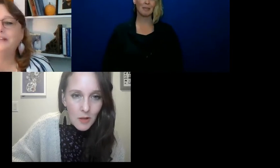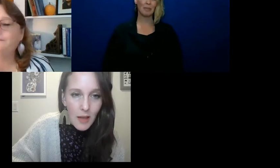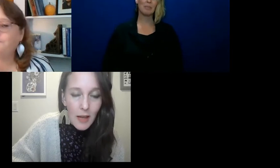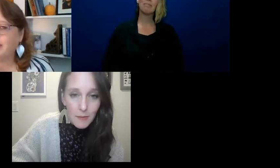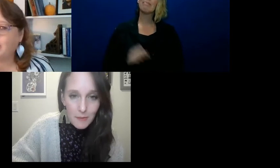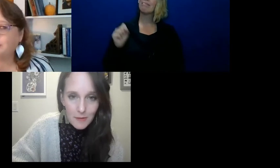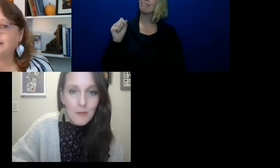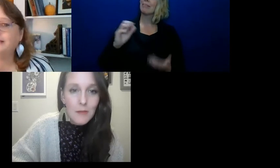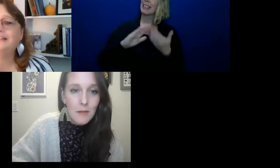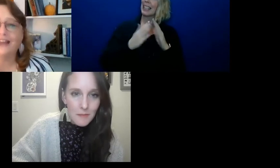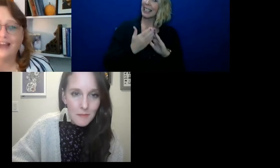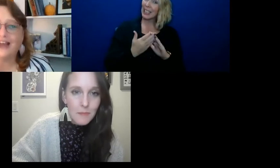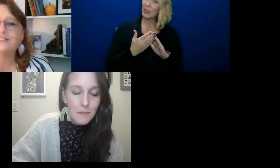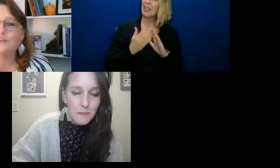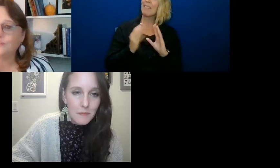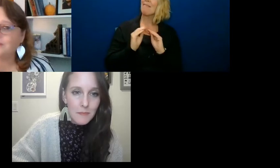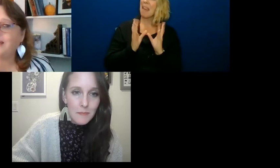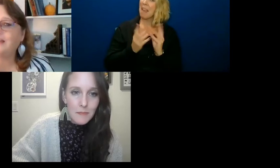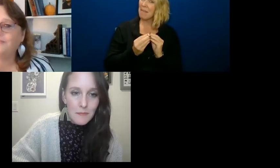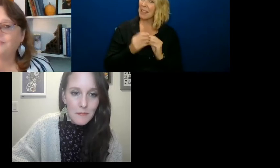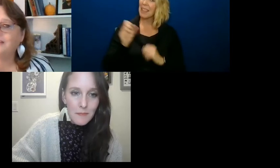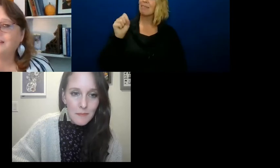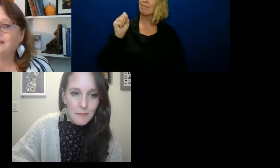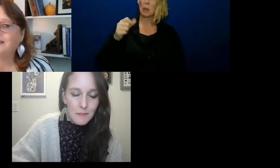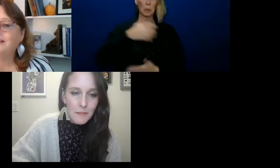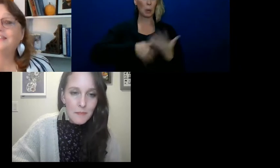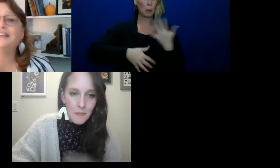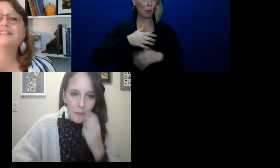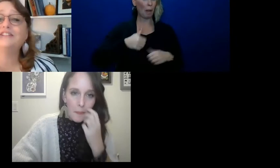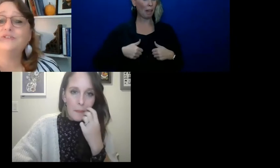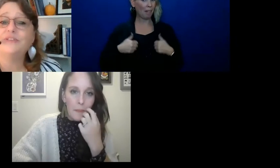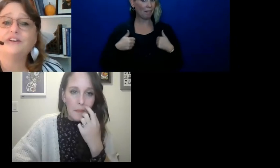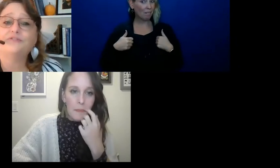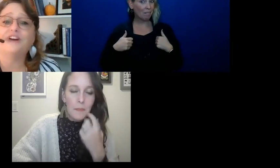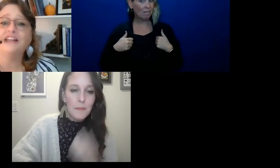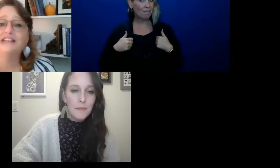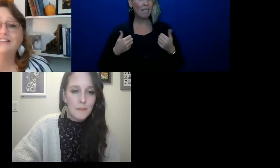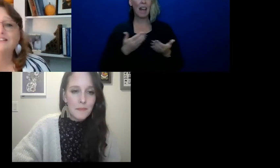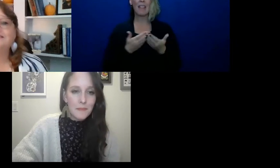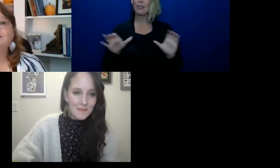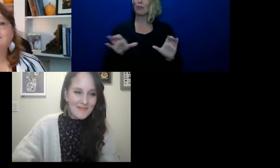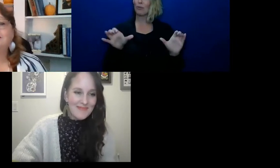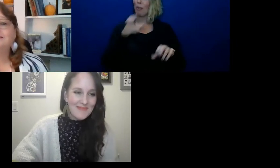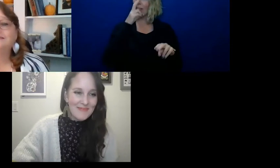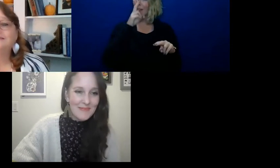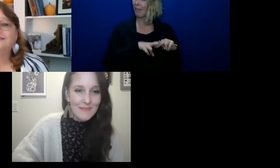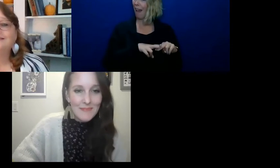Community, family. Yeah. Social life. Things to do that are fun.